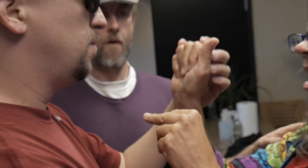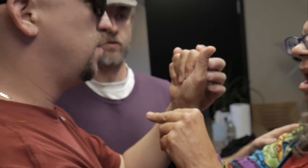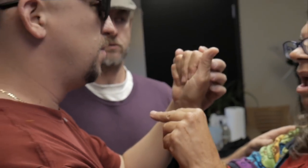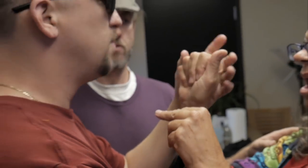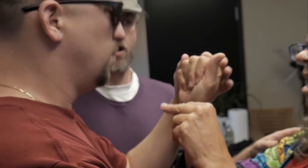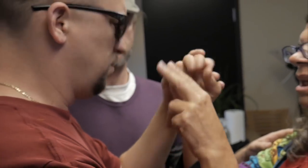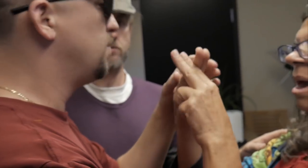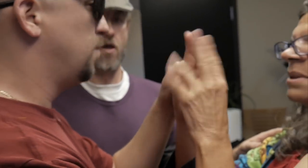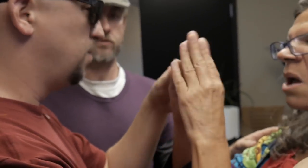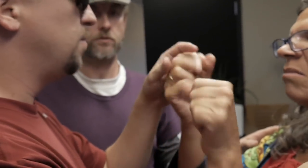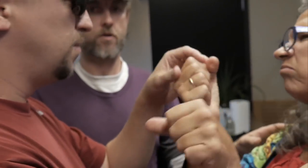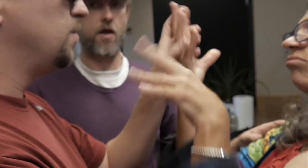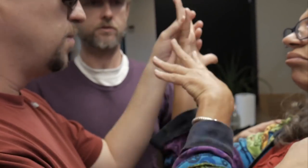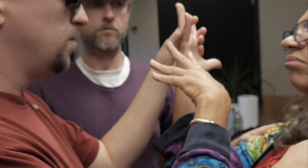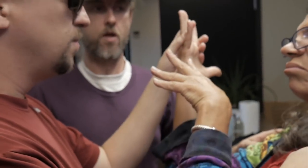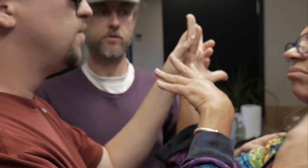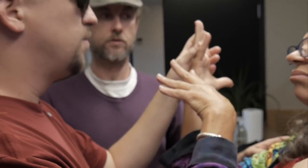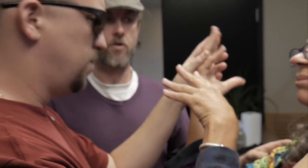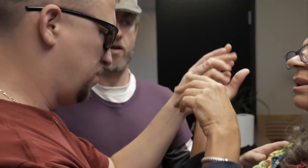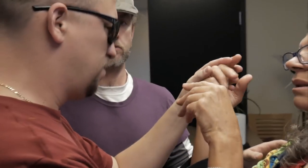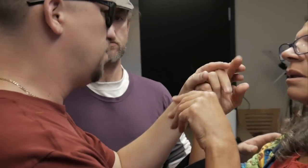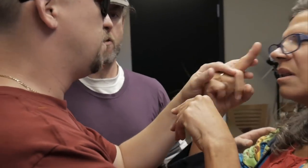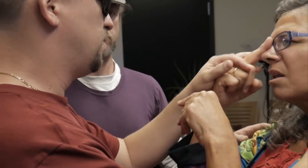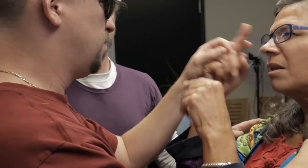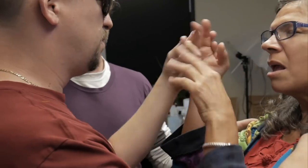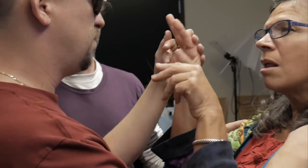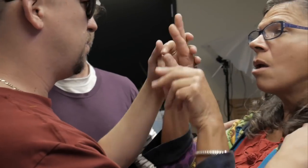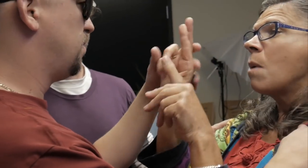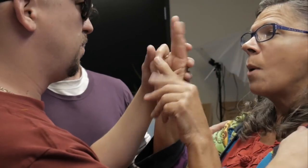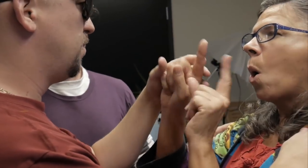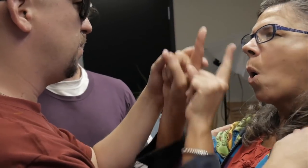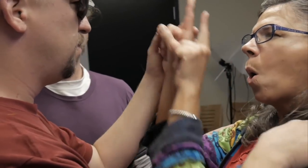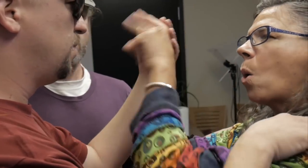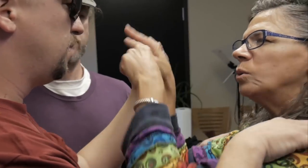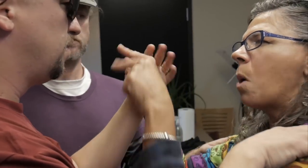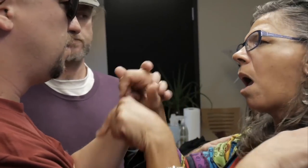using the emerging language of the DeafBlind, protactile.